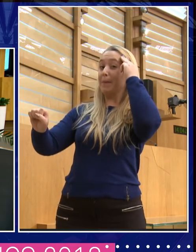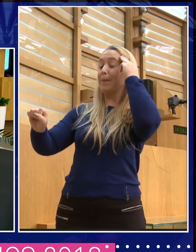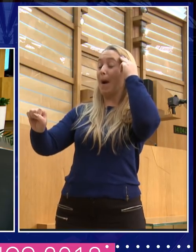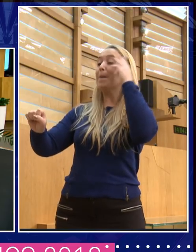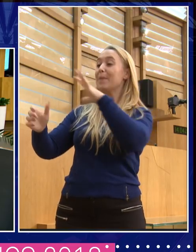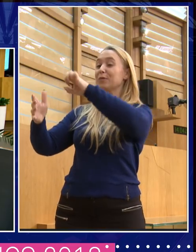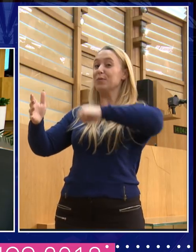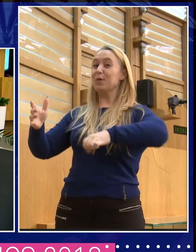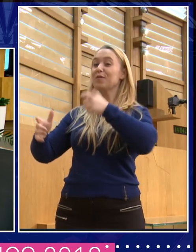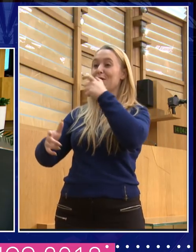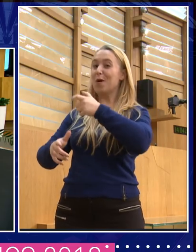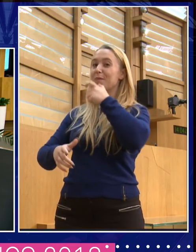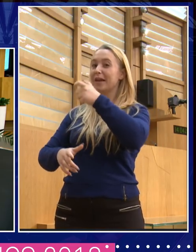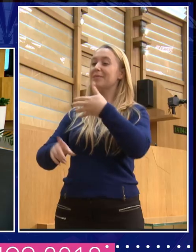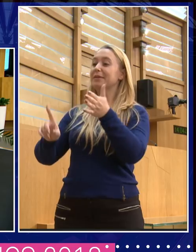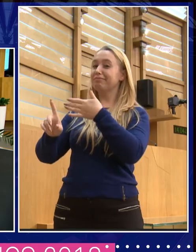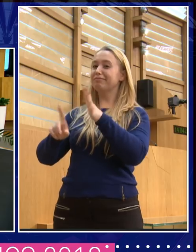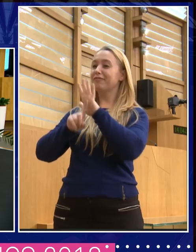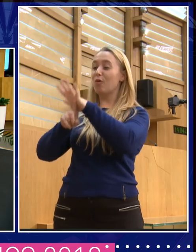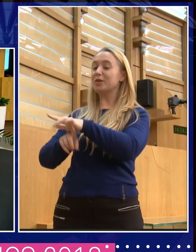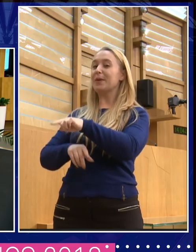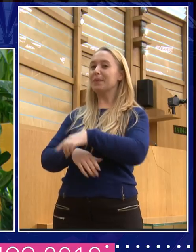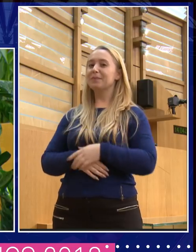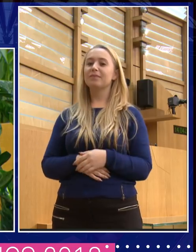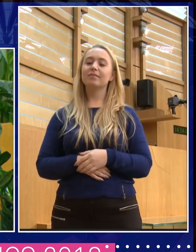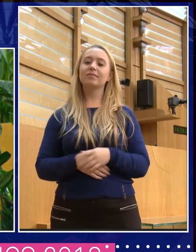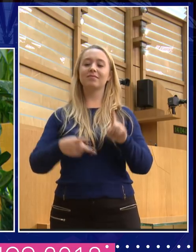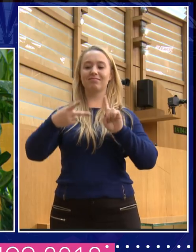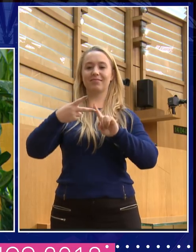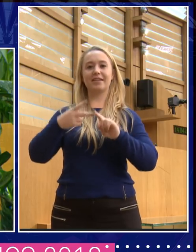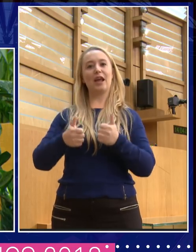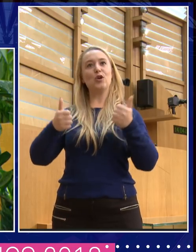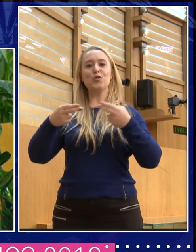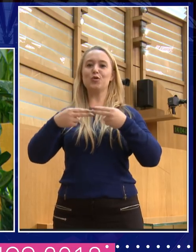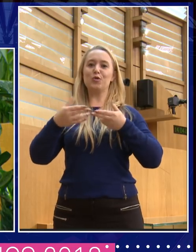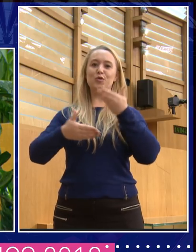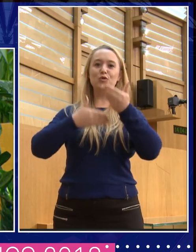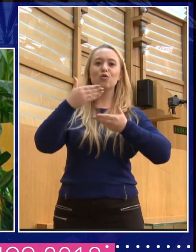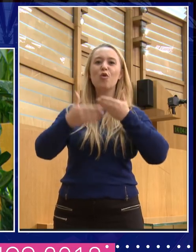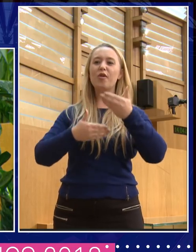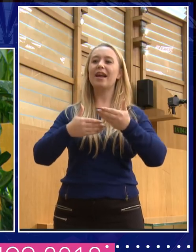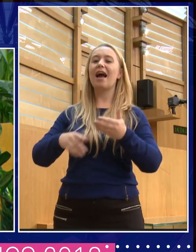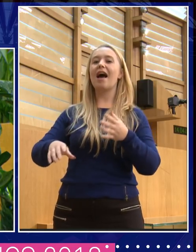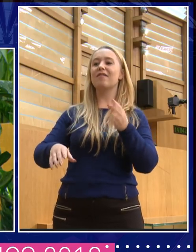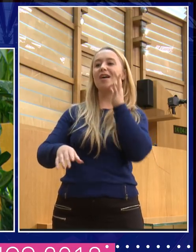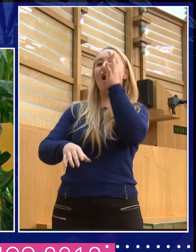And then there was a kind of bit of good news story, you know, if you want to stop the Twitter trolls, just get on their, onto their mums and that's fine, you know.